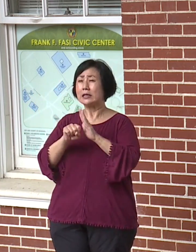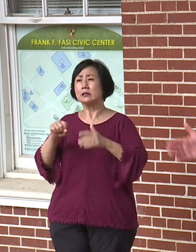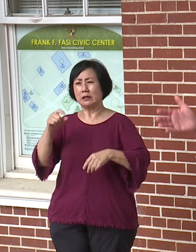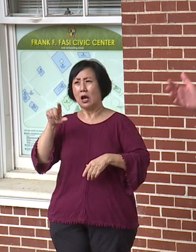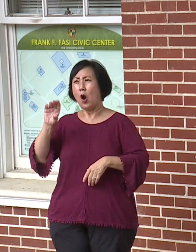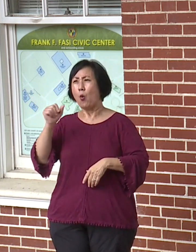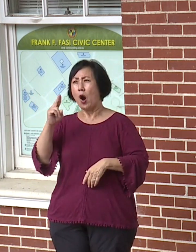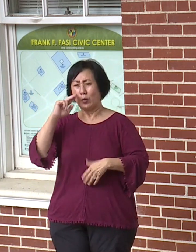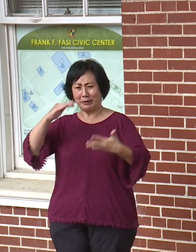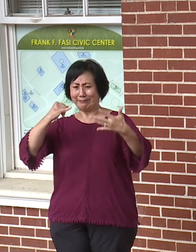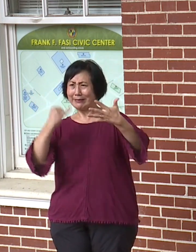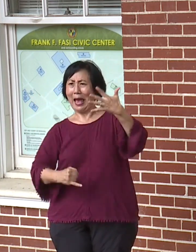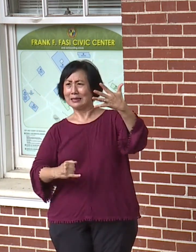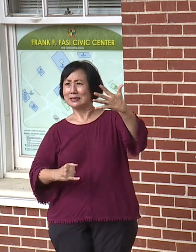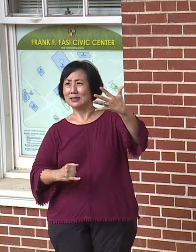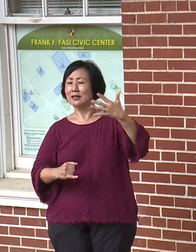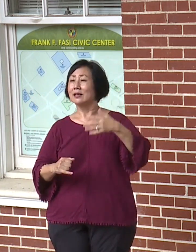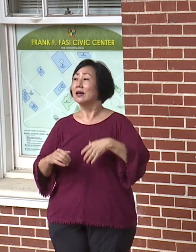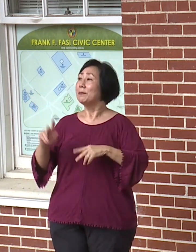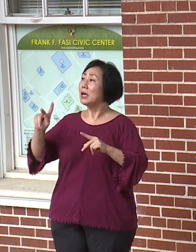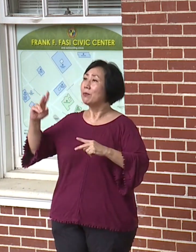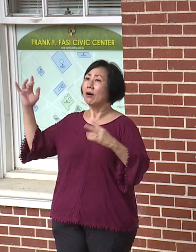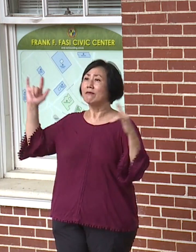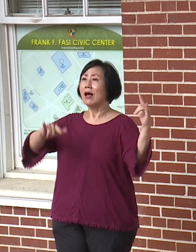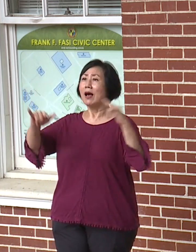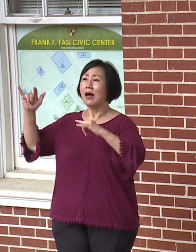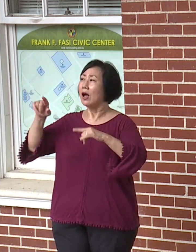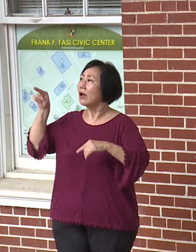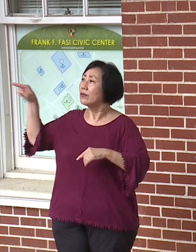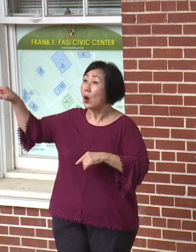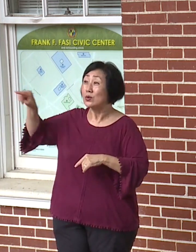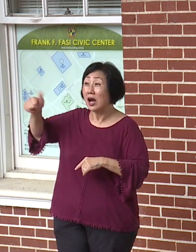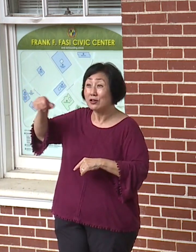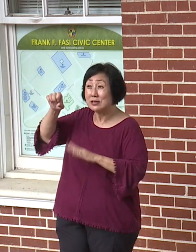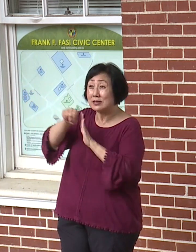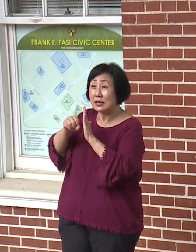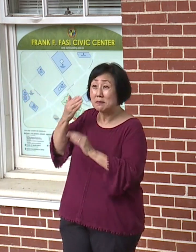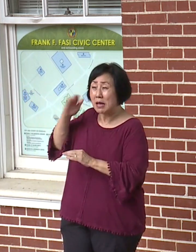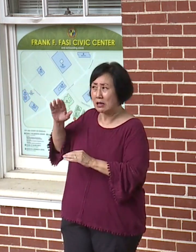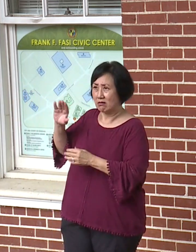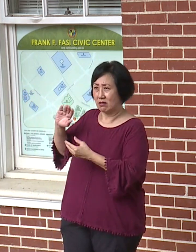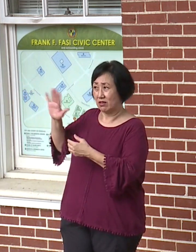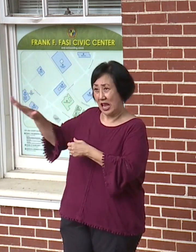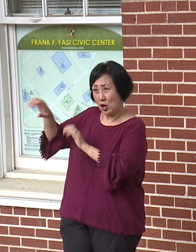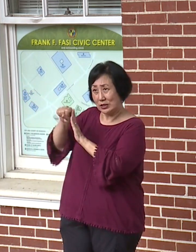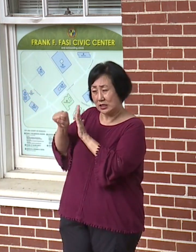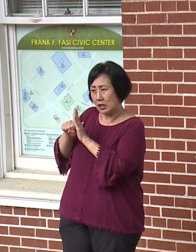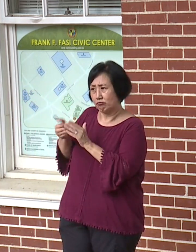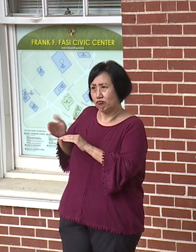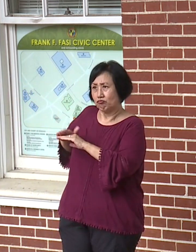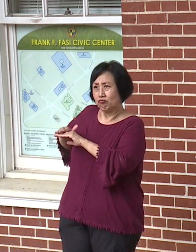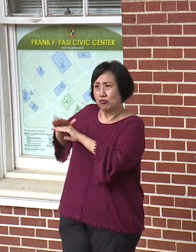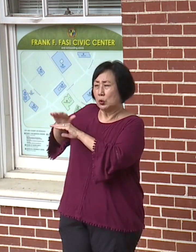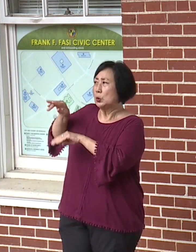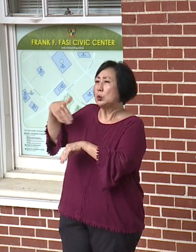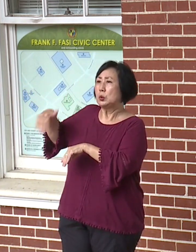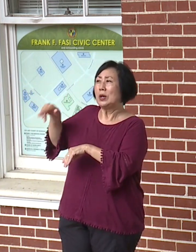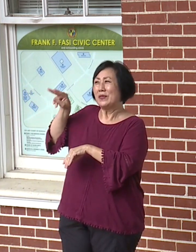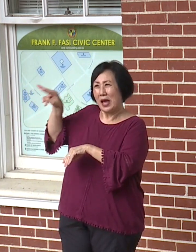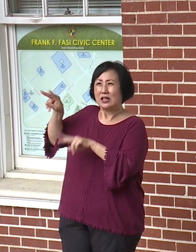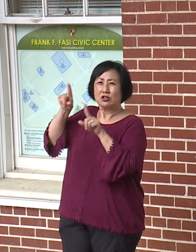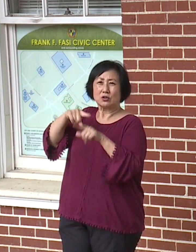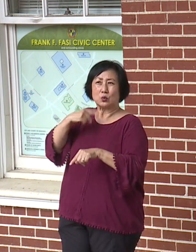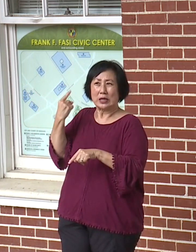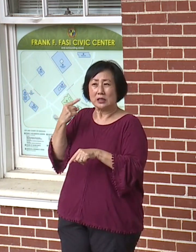And we have visitors come from places where we're seeing an increased number of cases. That's the very risk we're talking about that surveillance